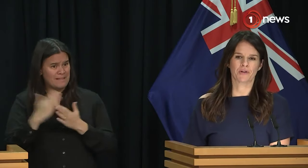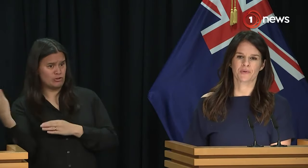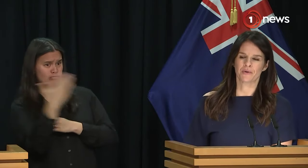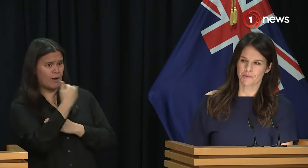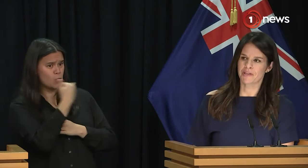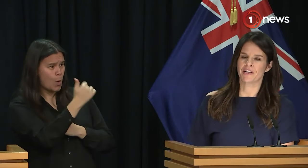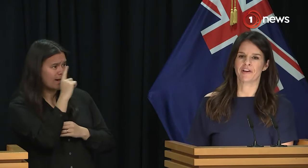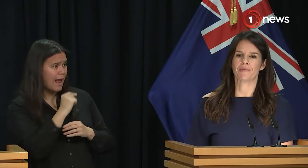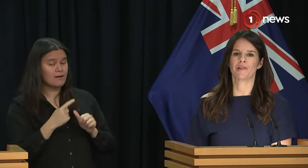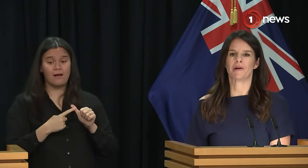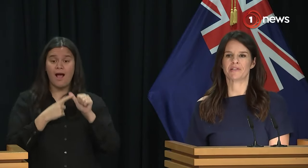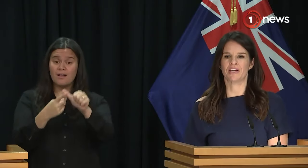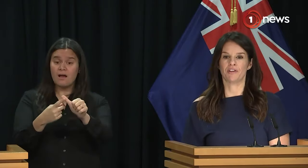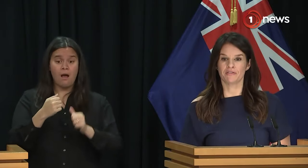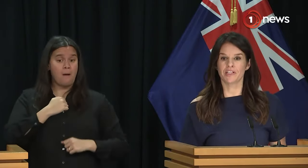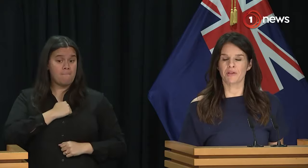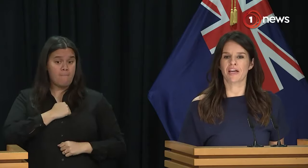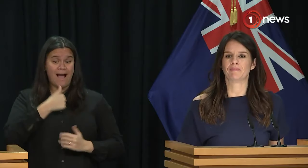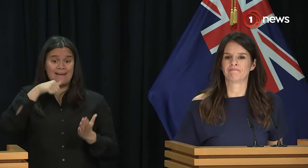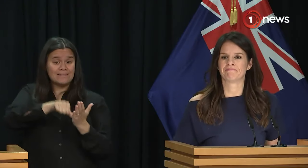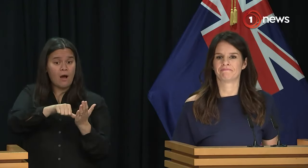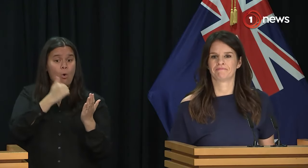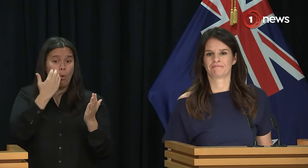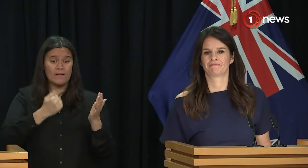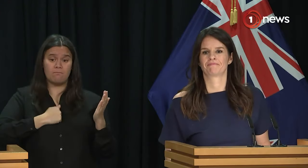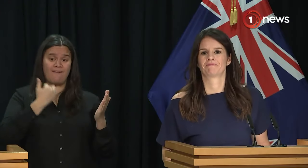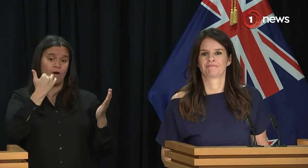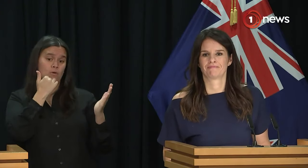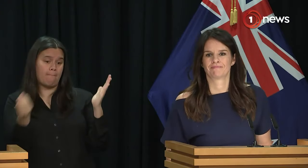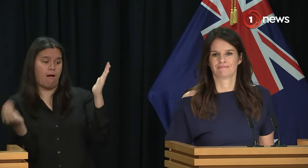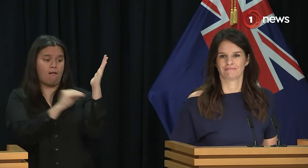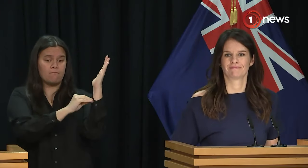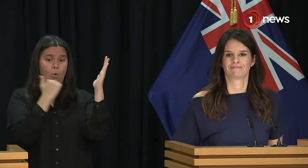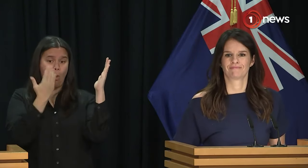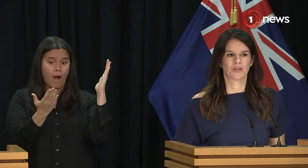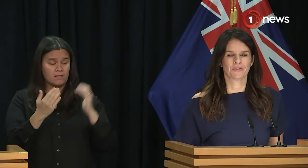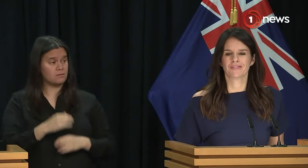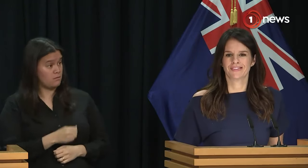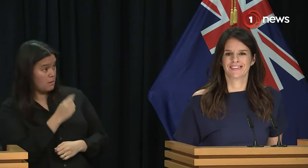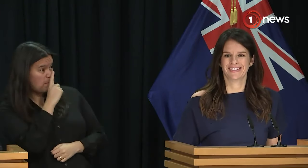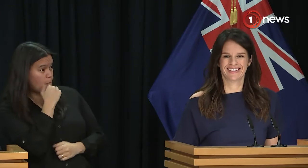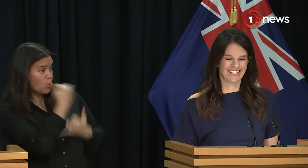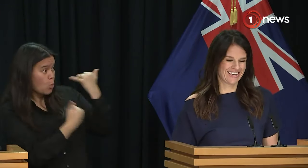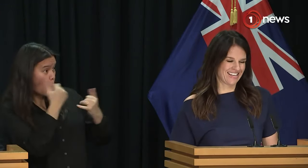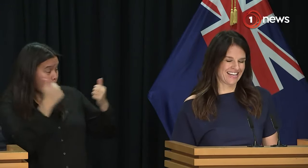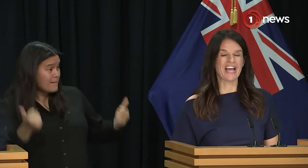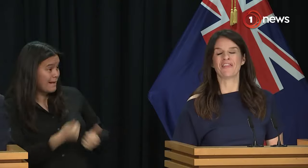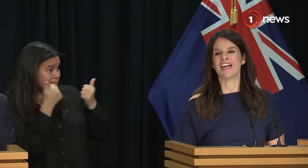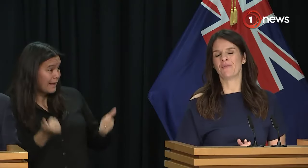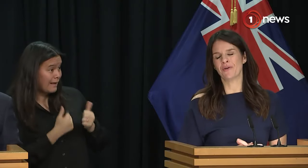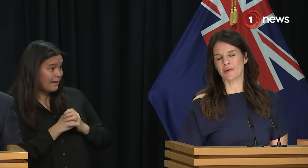when I respond to it, always put myself a number on the bottom and say, you need to reach me, you can. How often do people take you up on that? Your phone must be ringing off the hook.